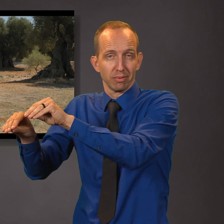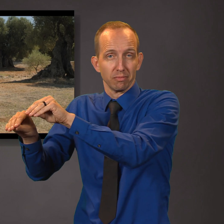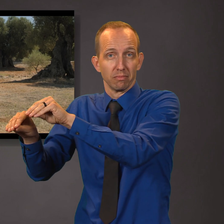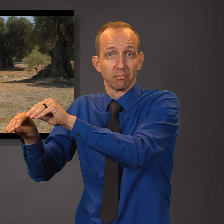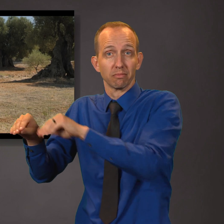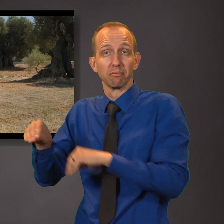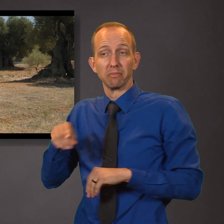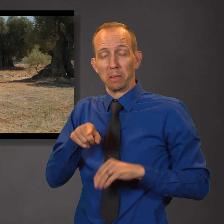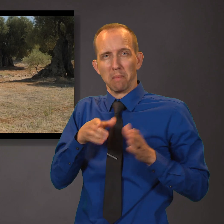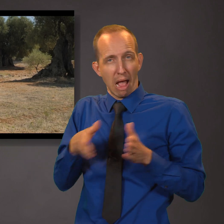vineyard.